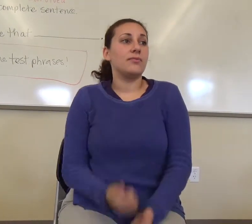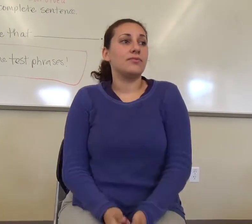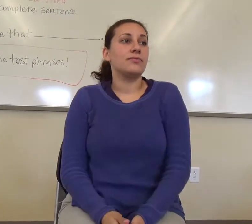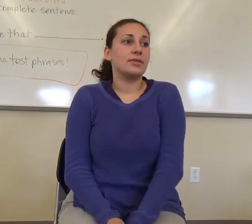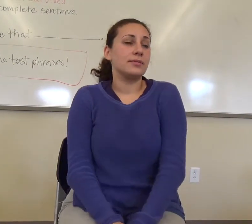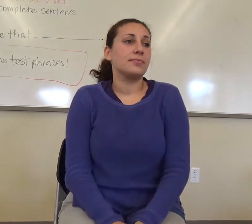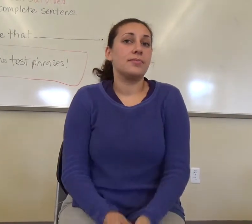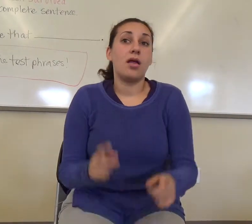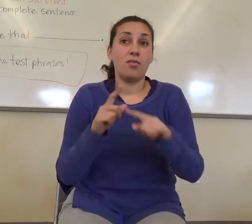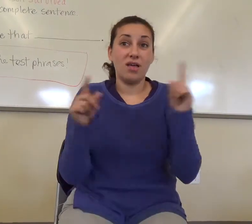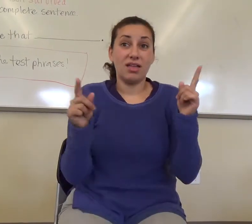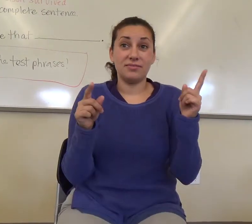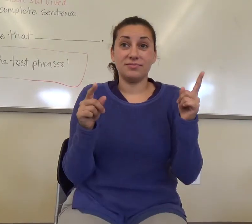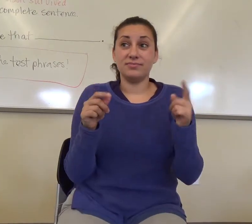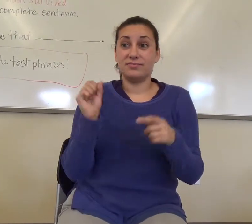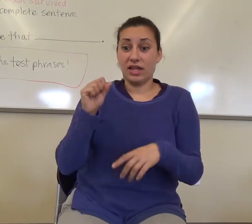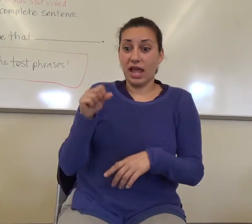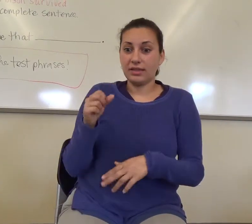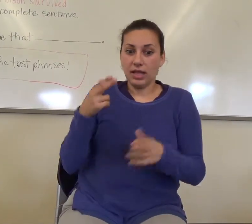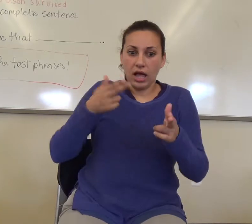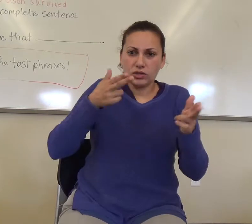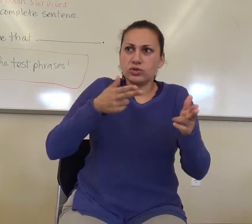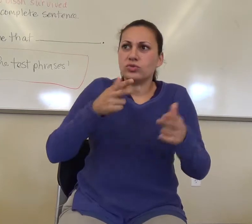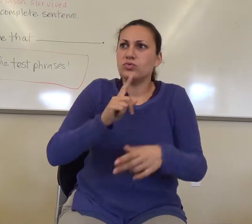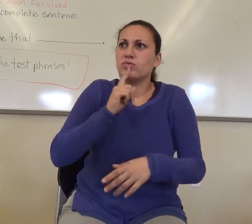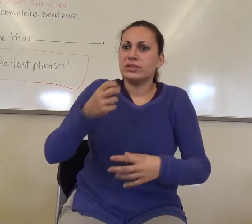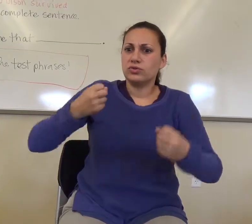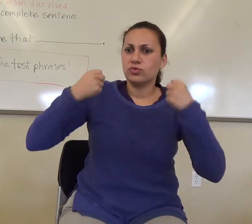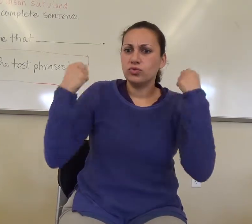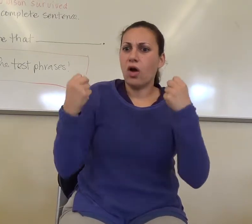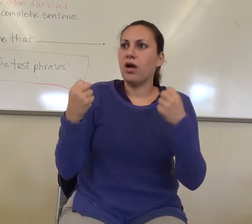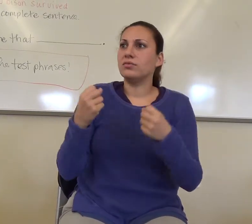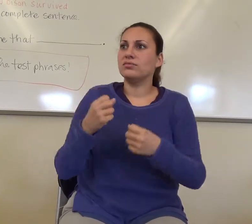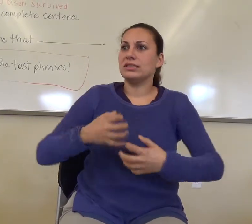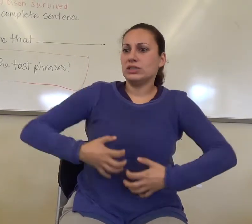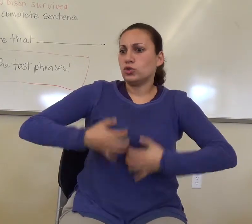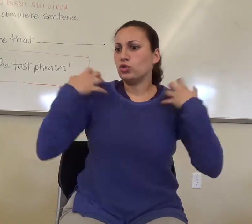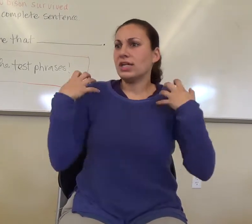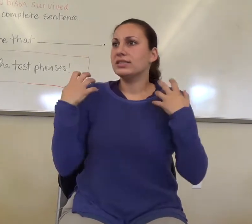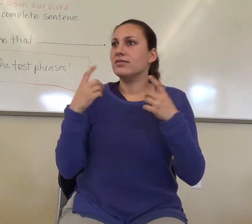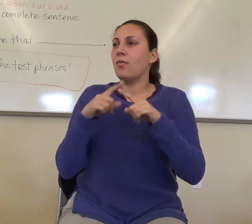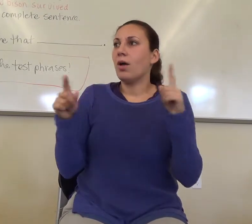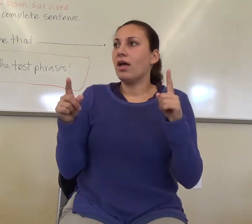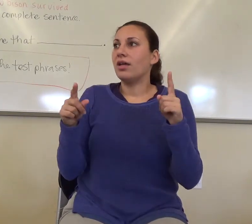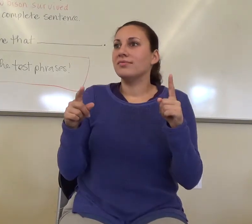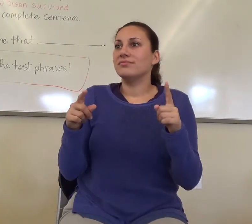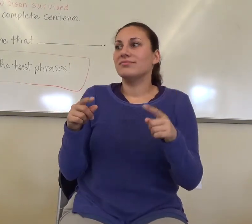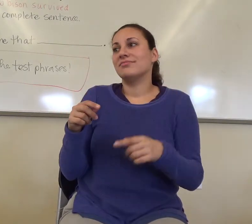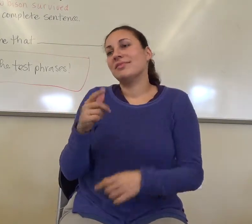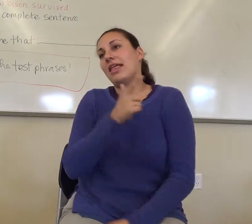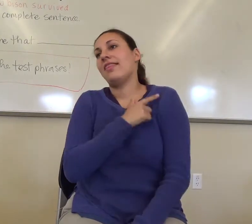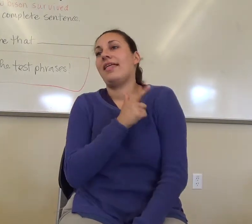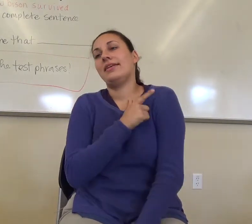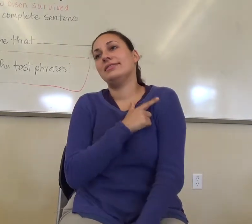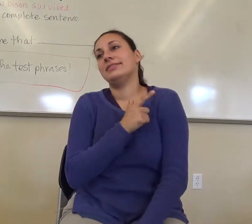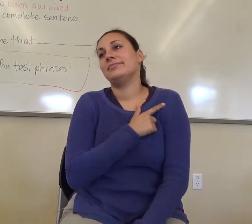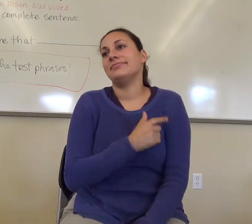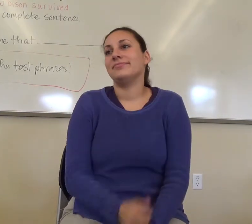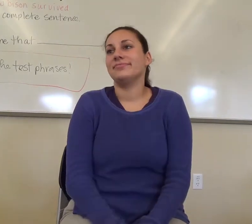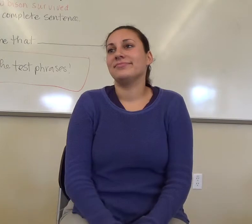as aggressive as those hunters were, they were, they were, in the end, they were lazy. Okay.